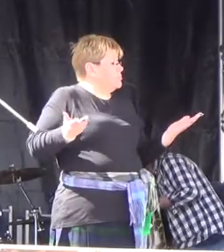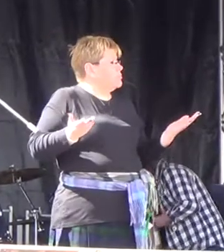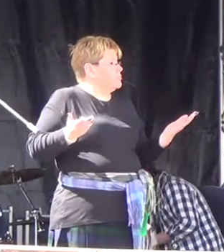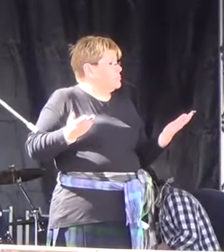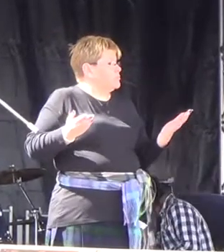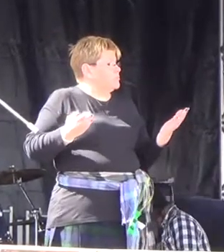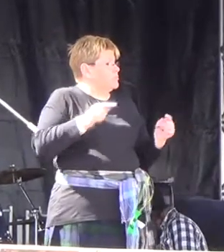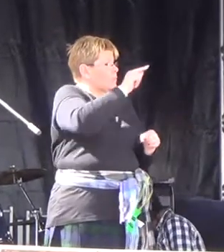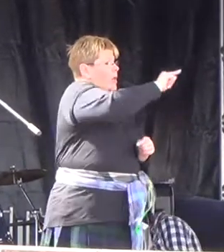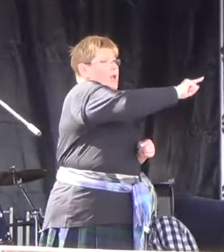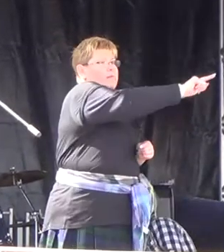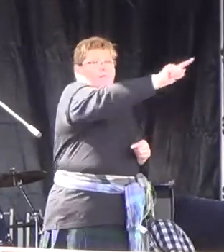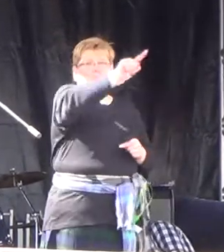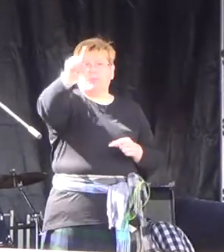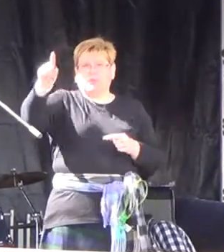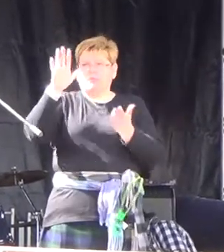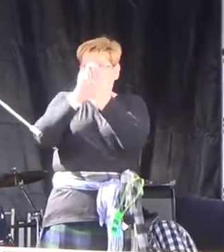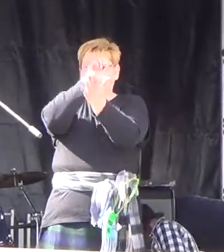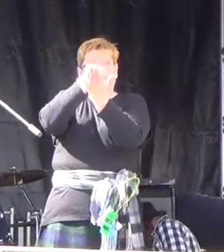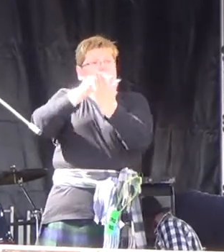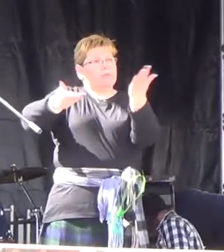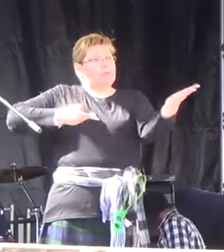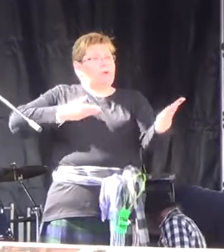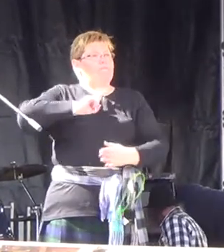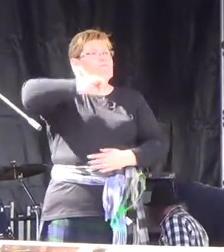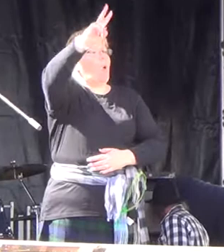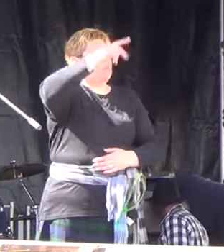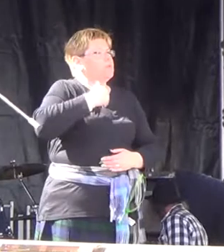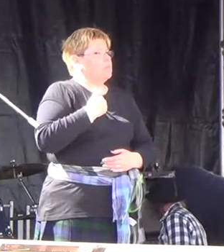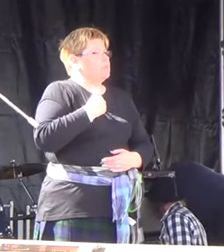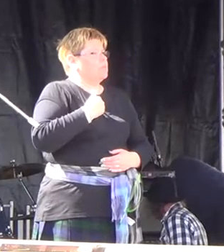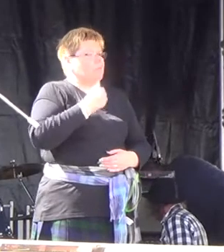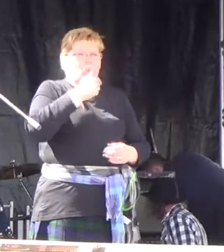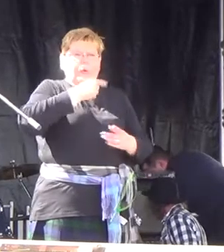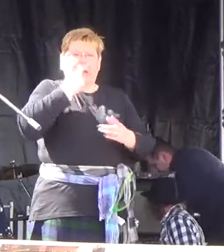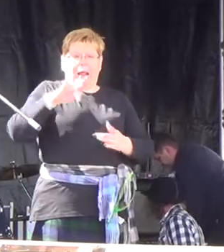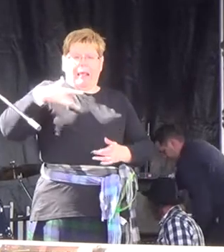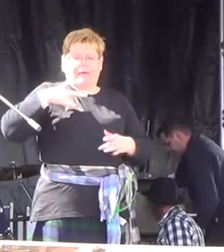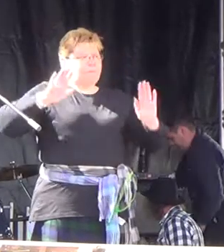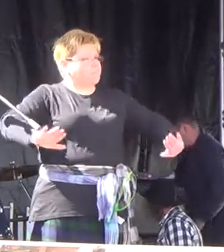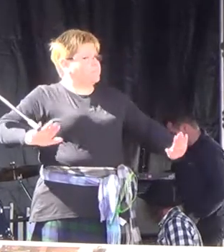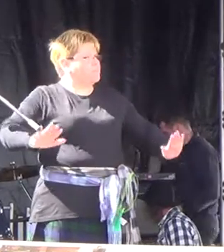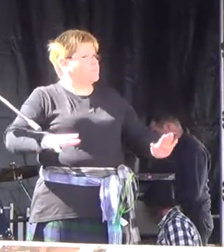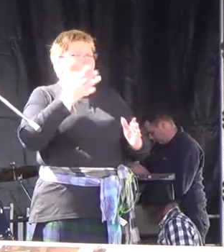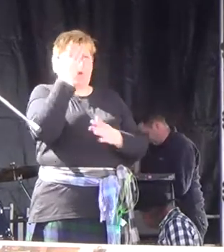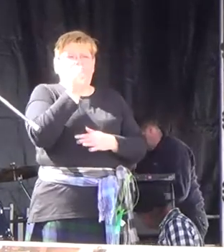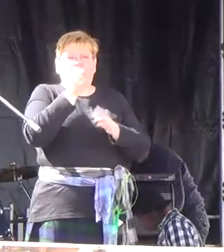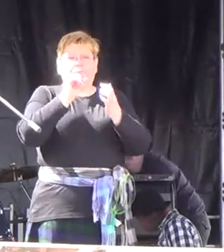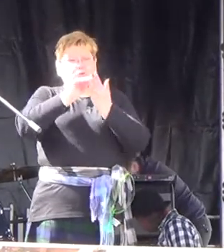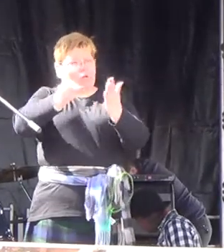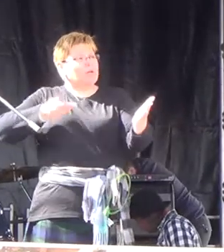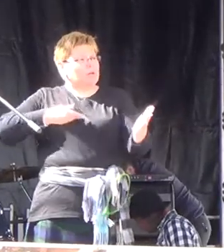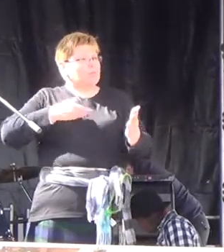Shame on them! One of us deserves a voice. Now, we're lucky enough to live in a country where we have so-called democracy.